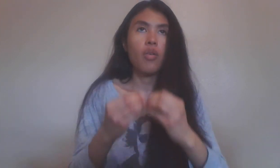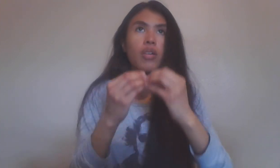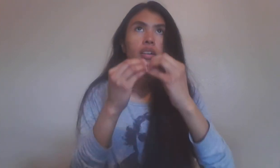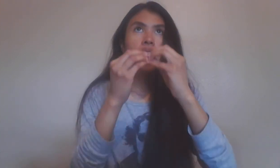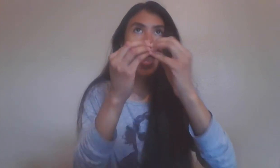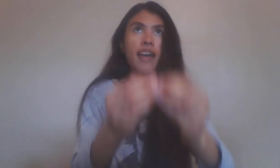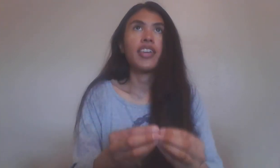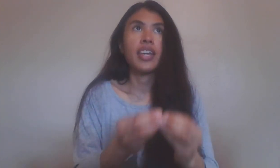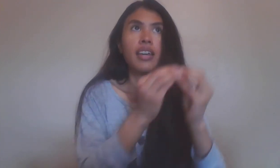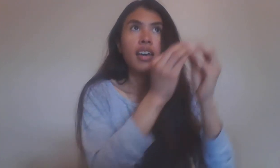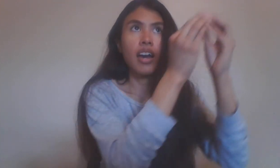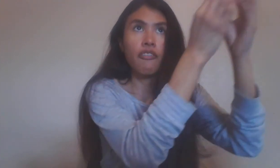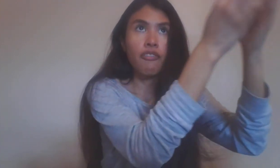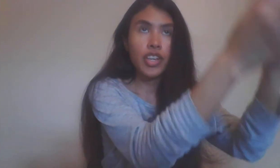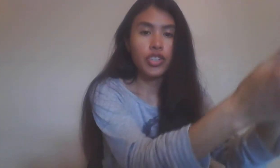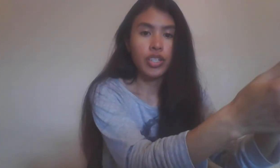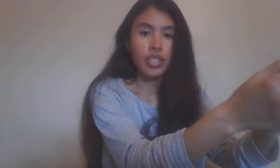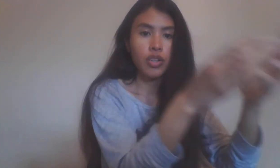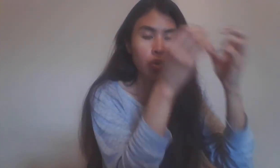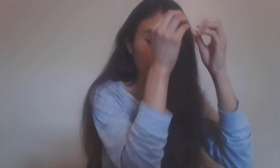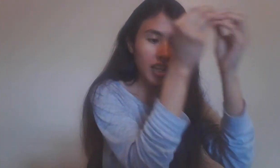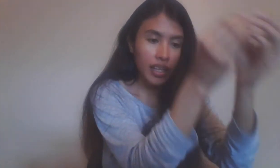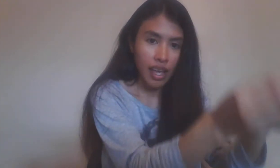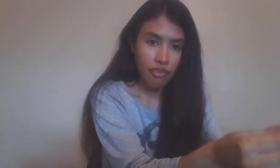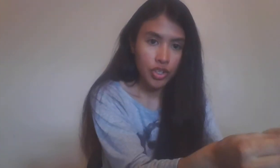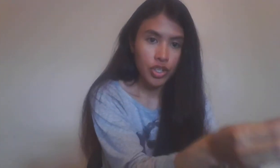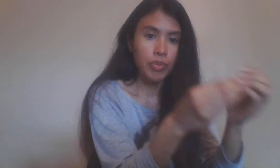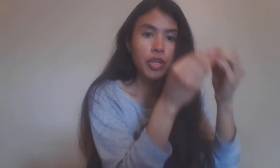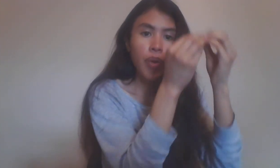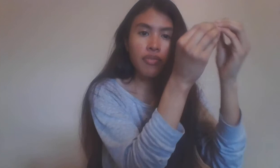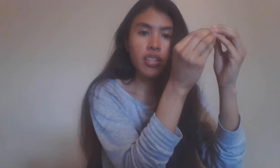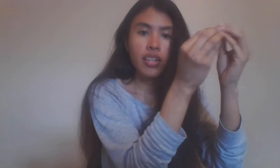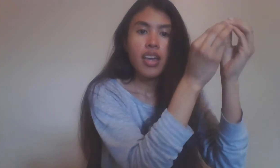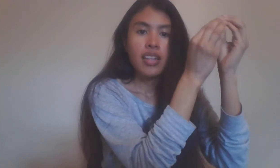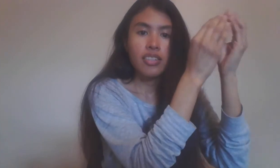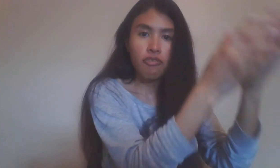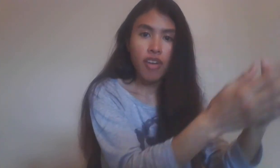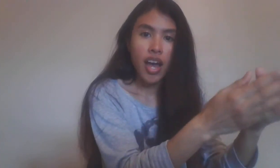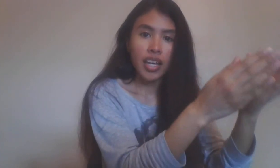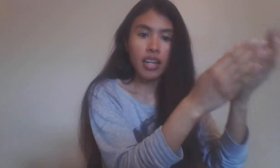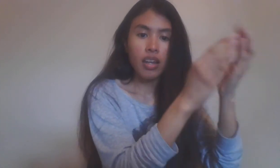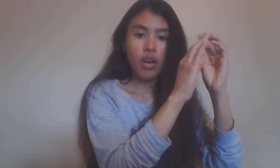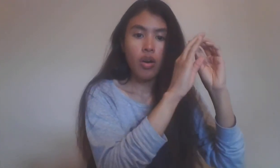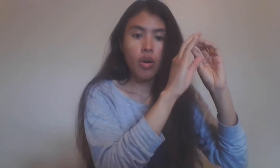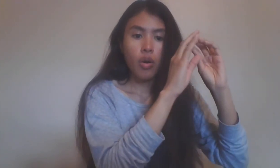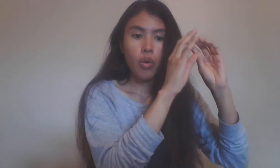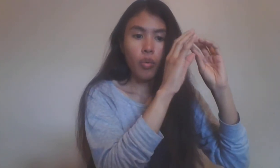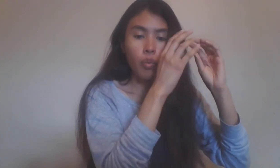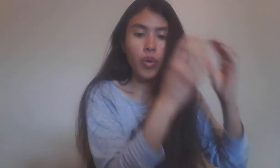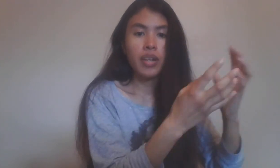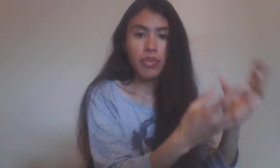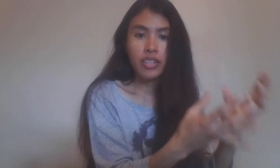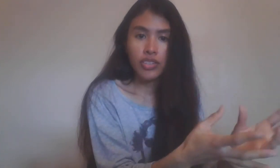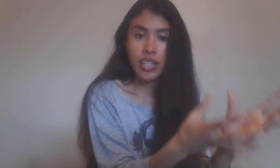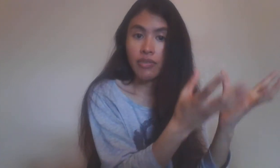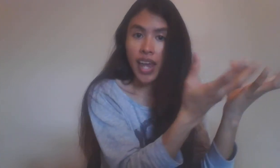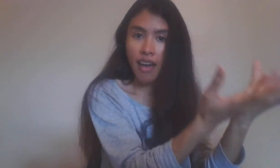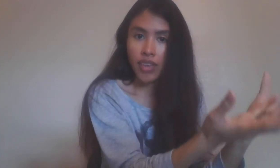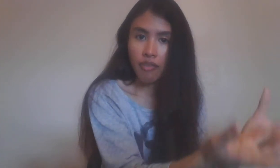having a vision, creating that vision, but you have to define what it means to even have that